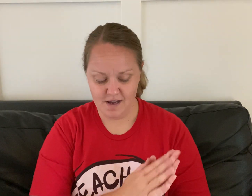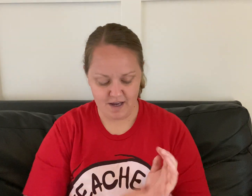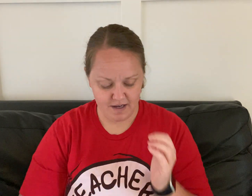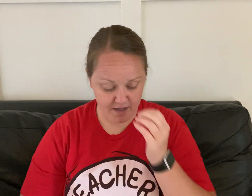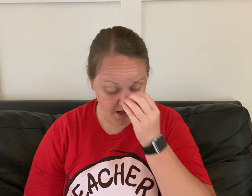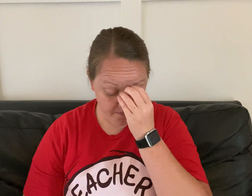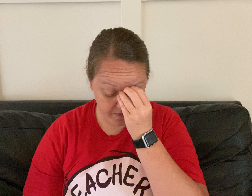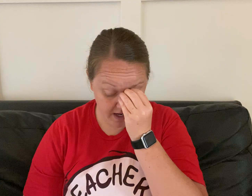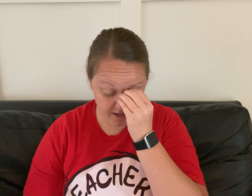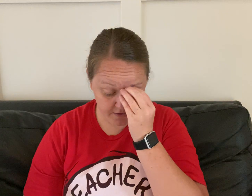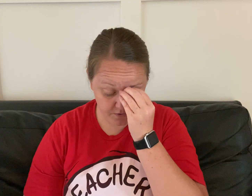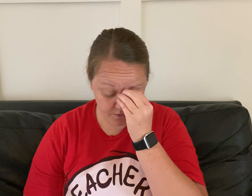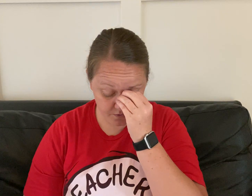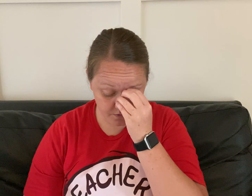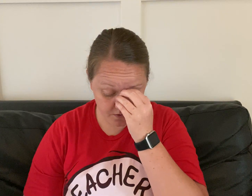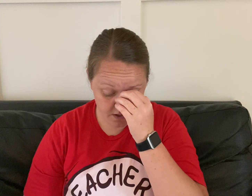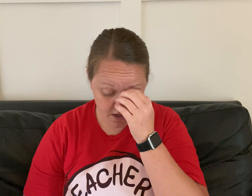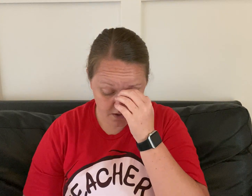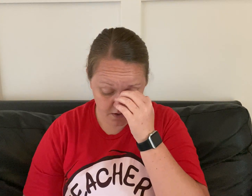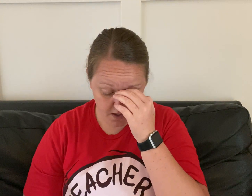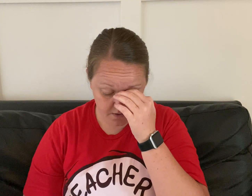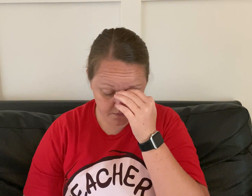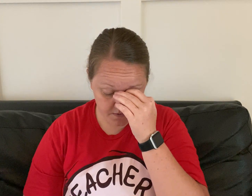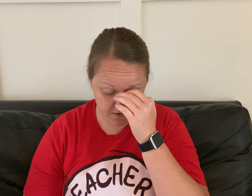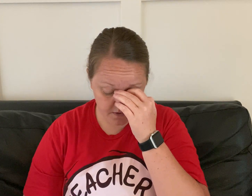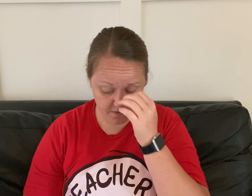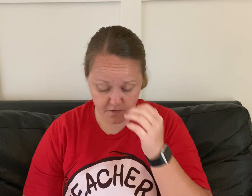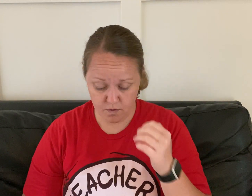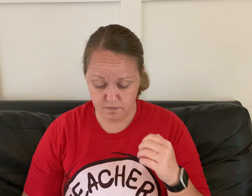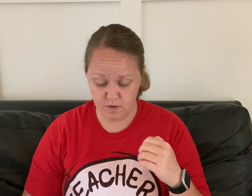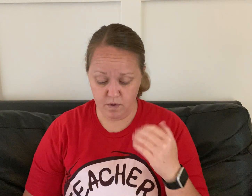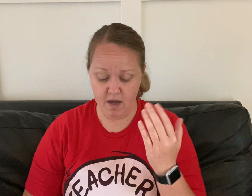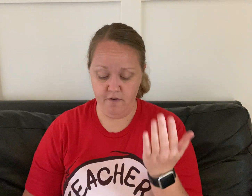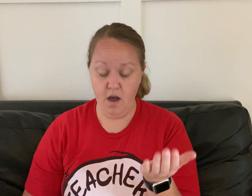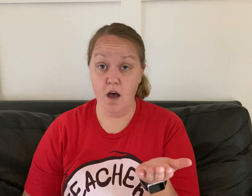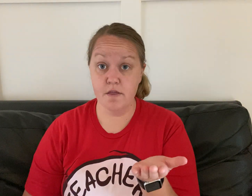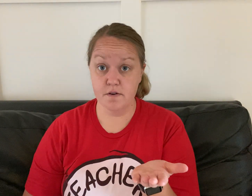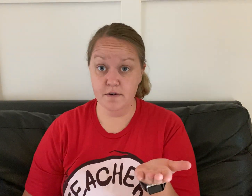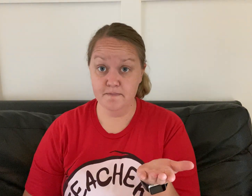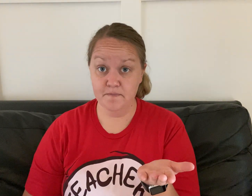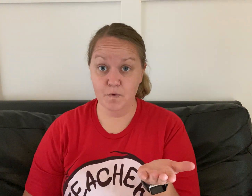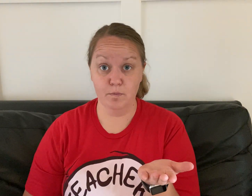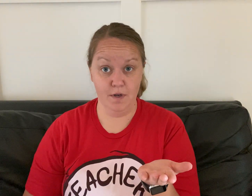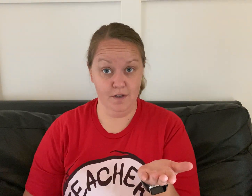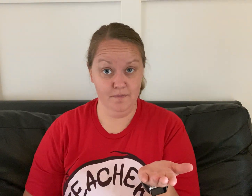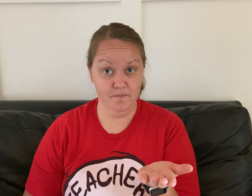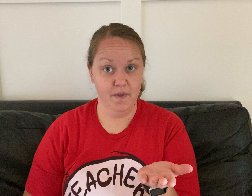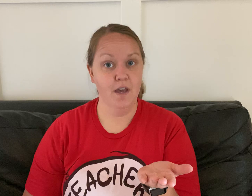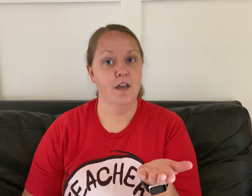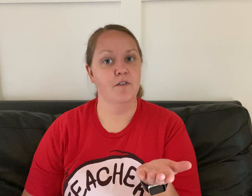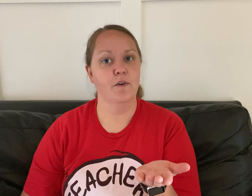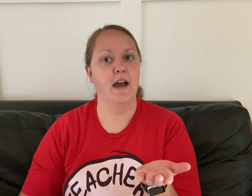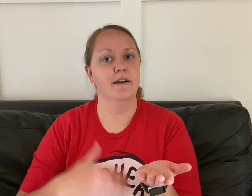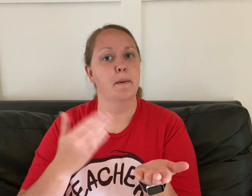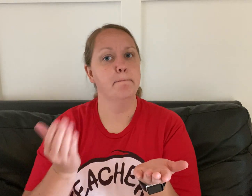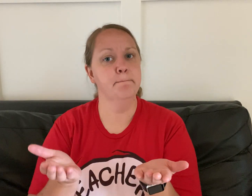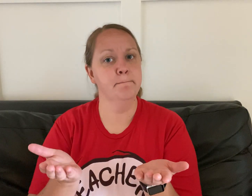okay i'm adding to the phonemes so we have other repeat it if we add mm